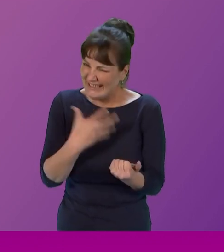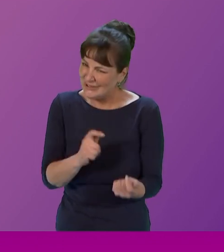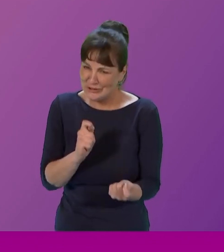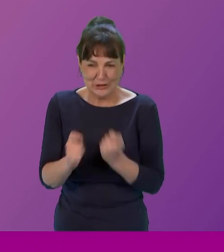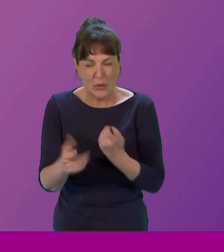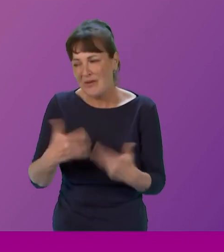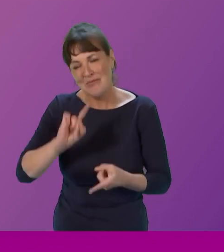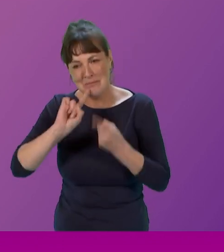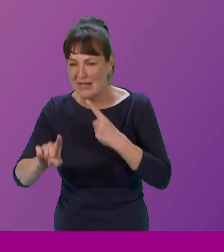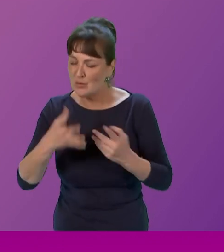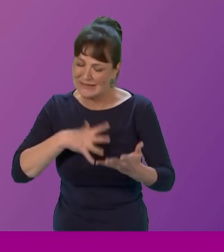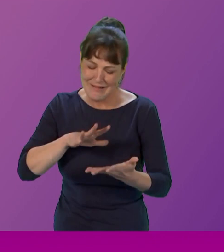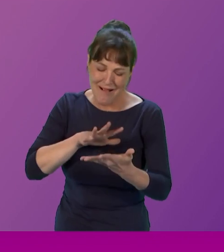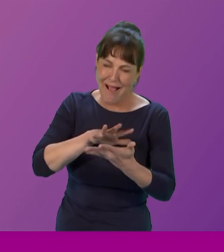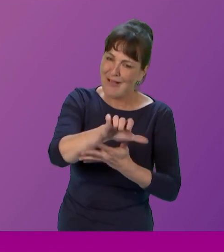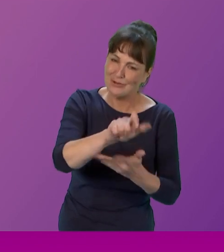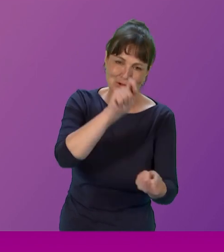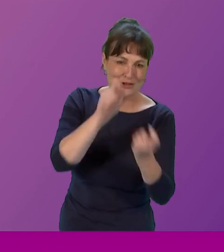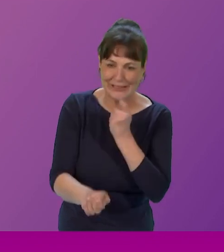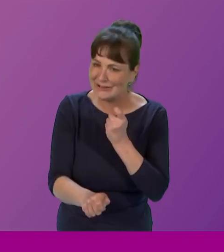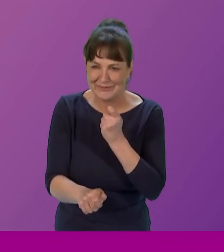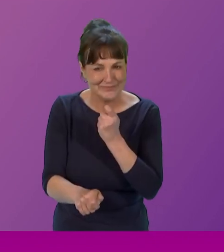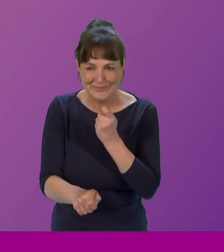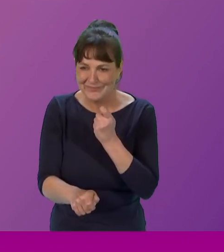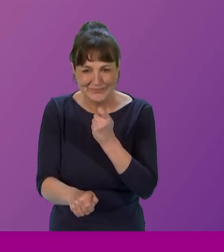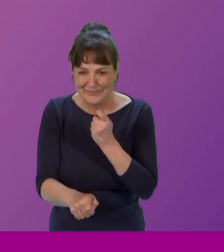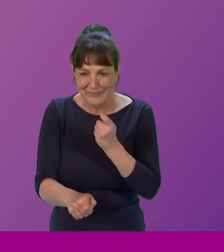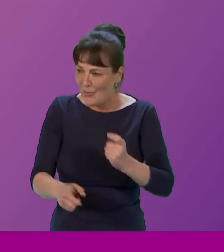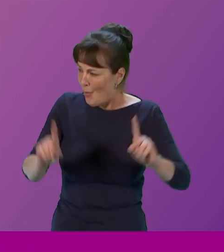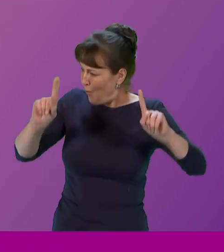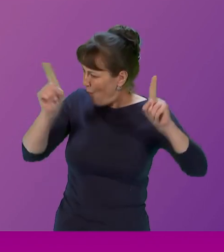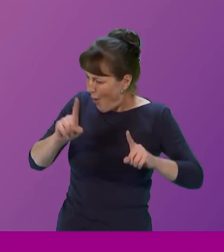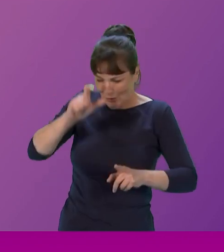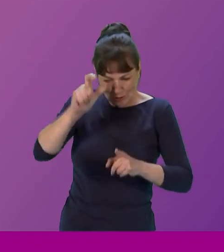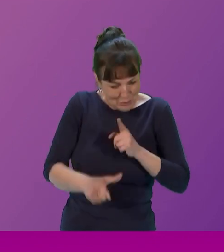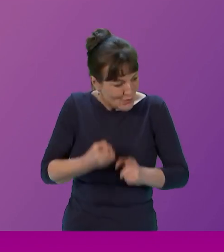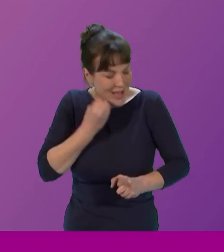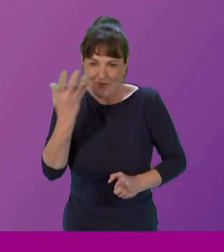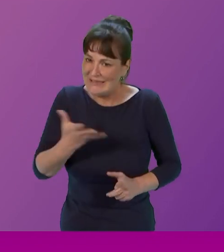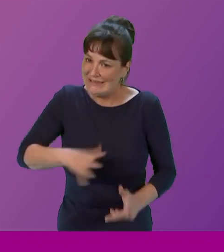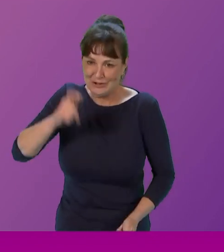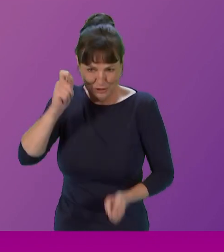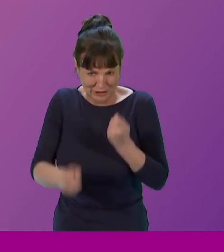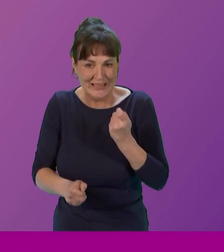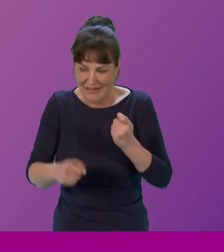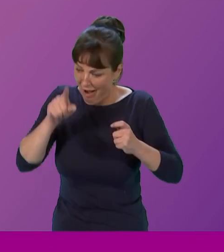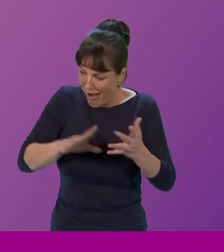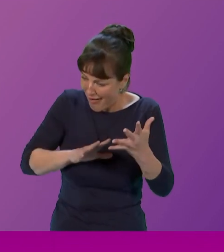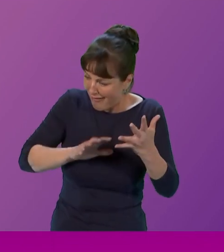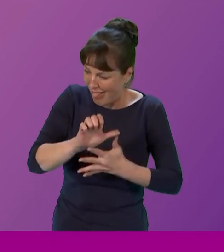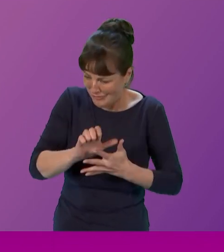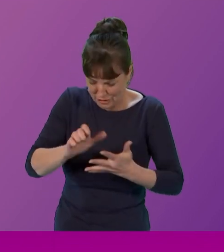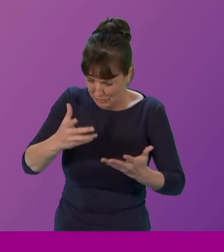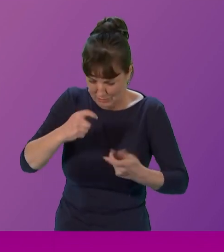the actual water that we swim in. And we live in a culture that's overwhelmingly dominated by